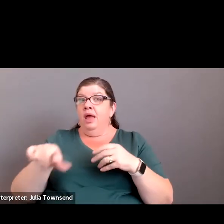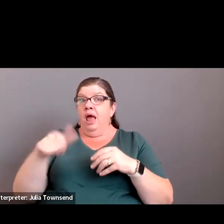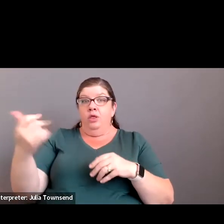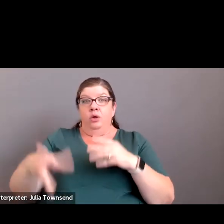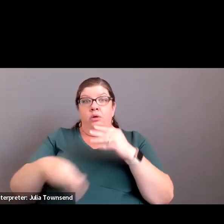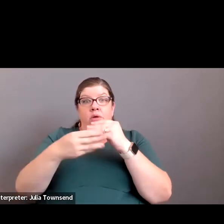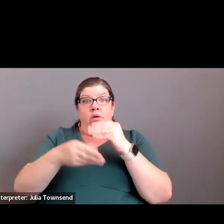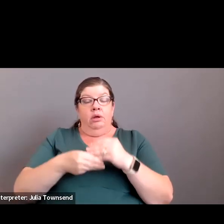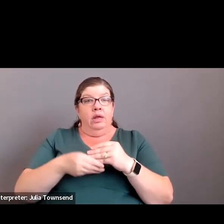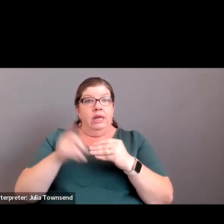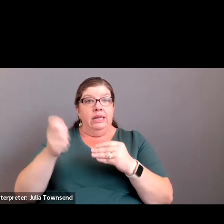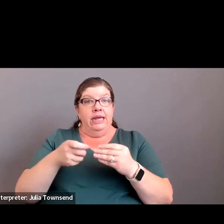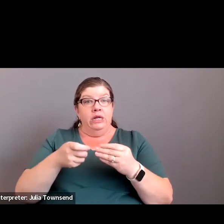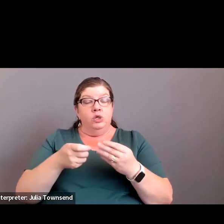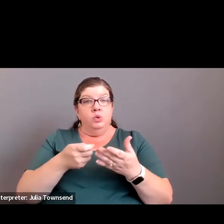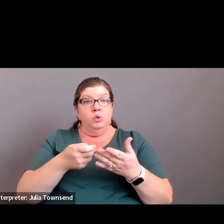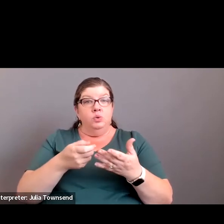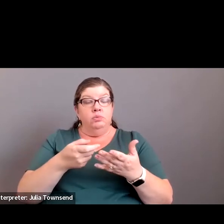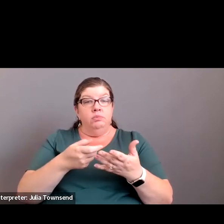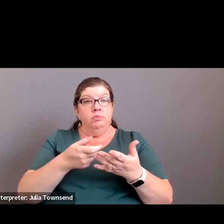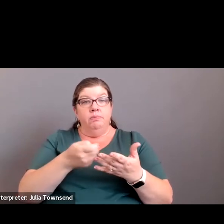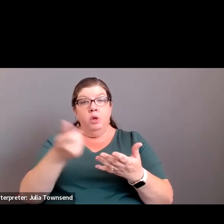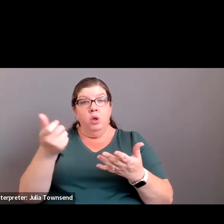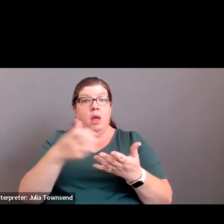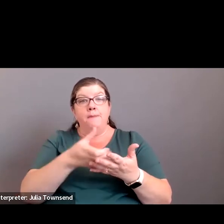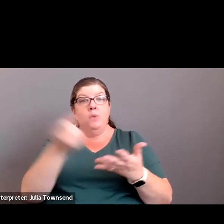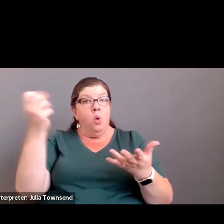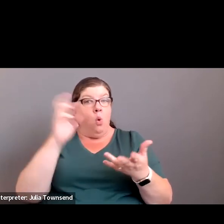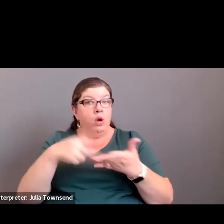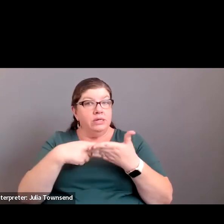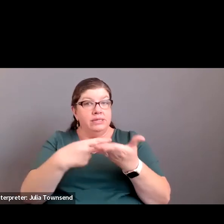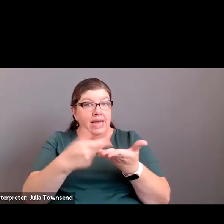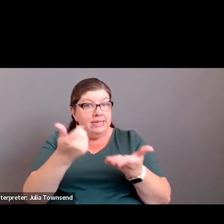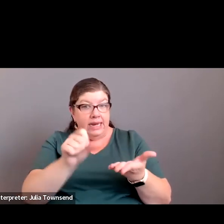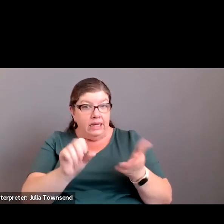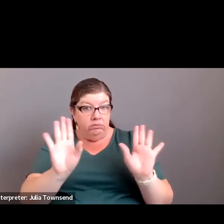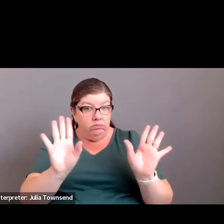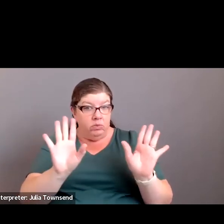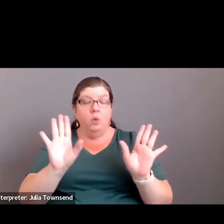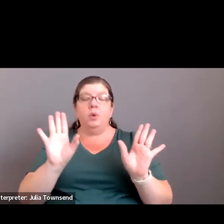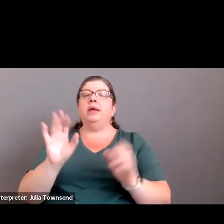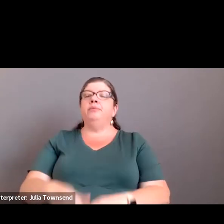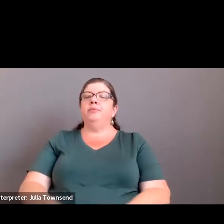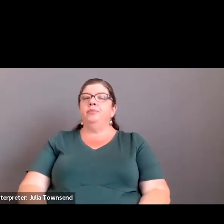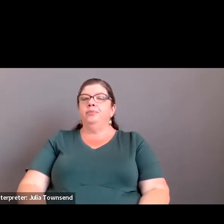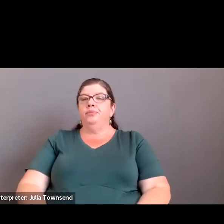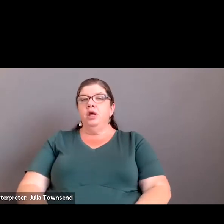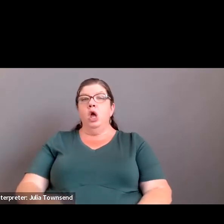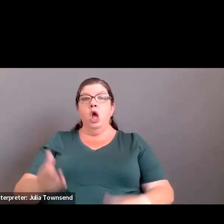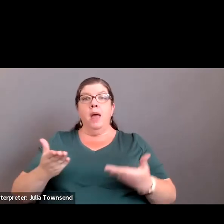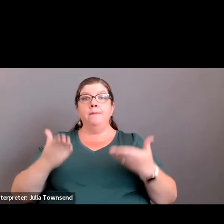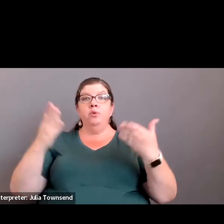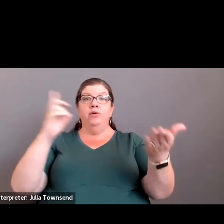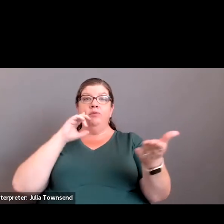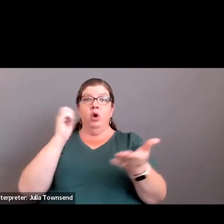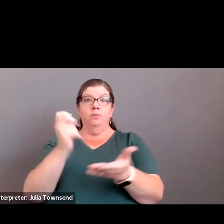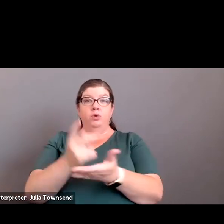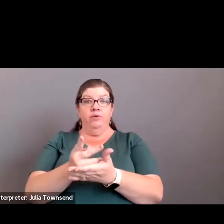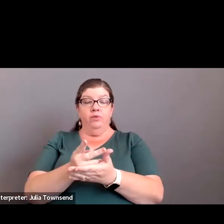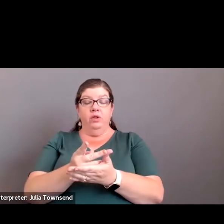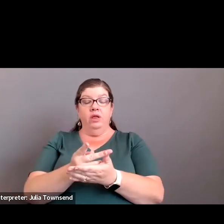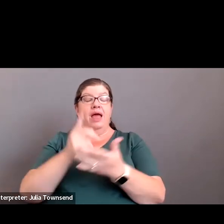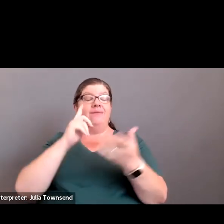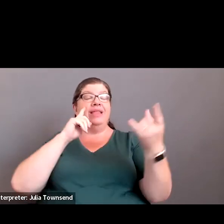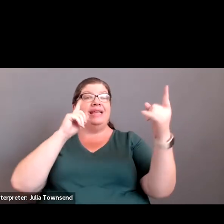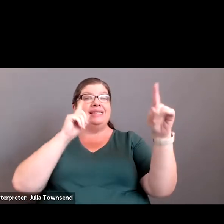additional items that we need to pull or discuss? We're good. Okay. And also – so we move approval for – of the